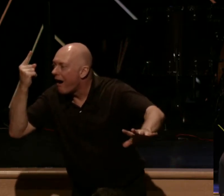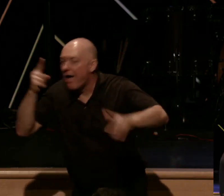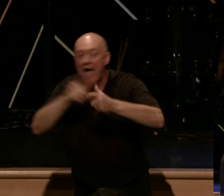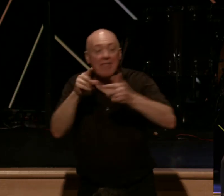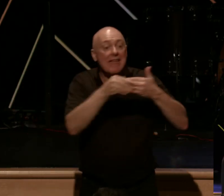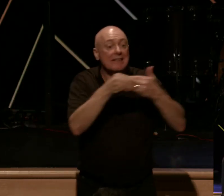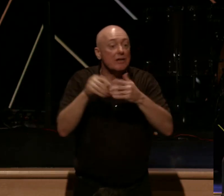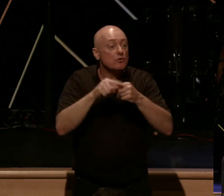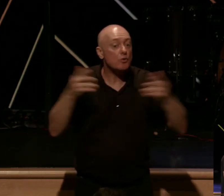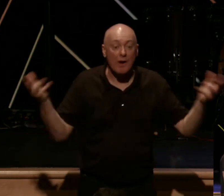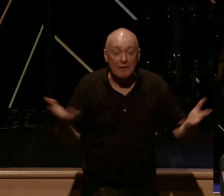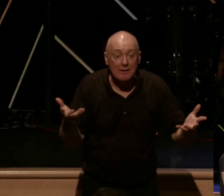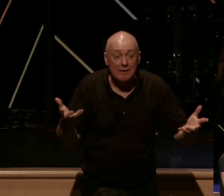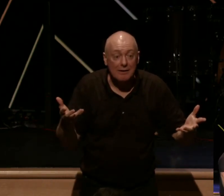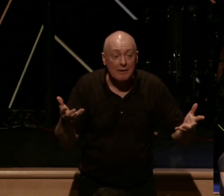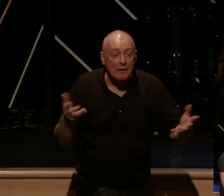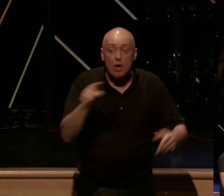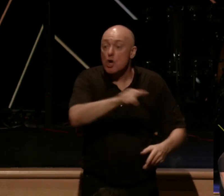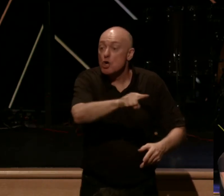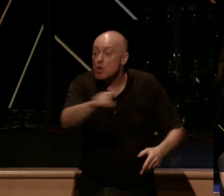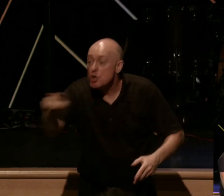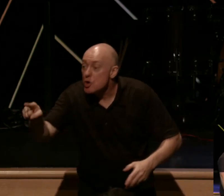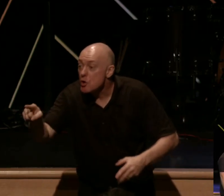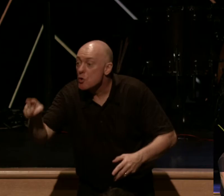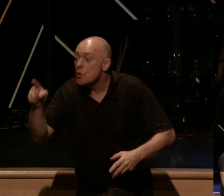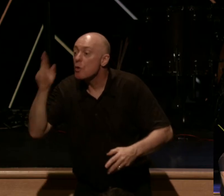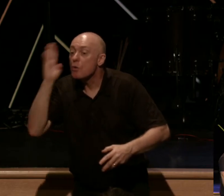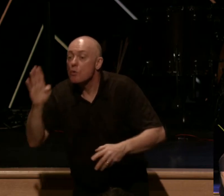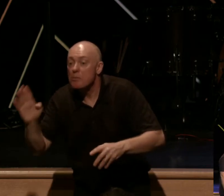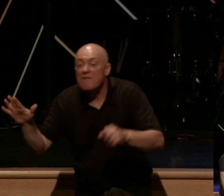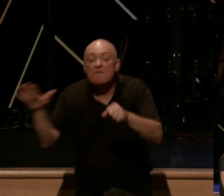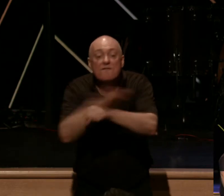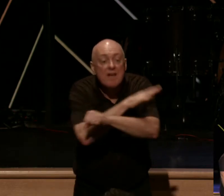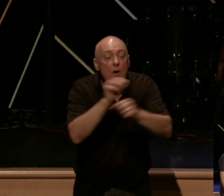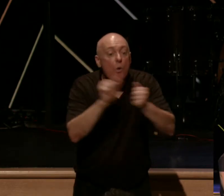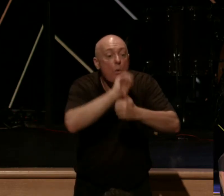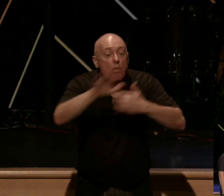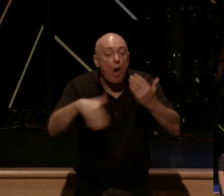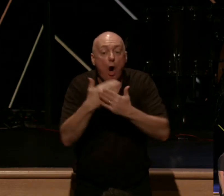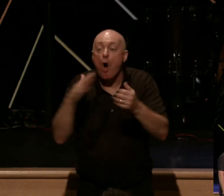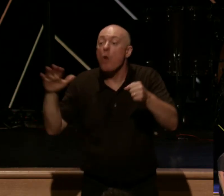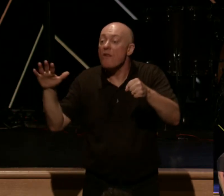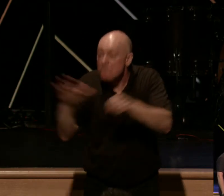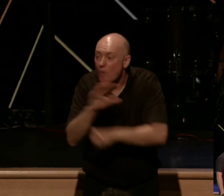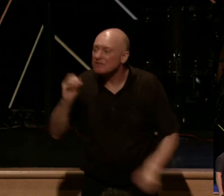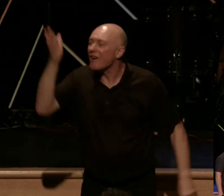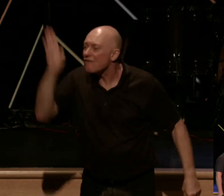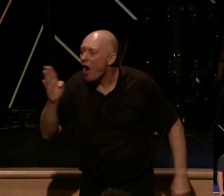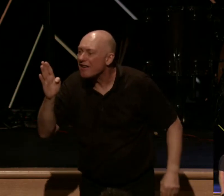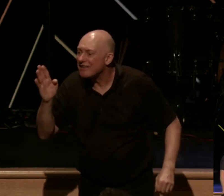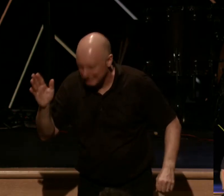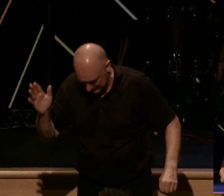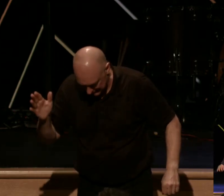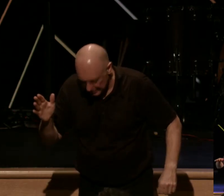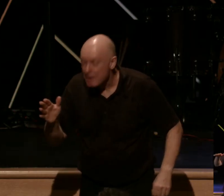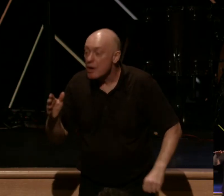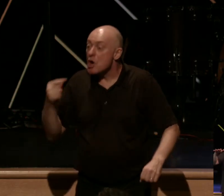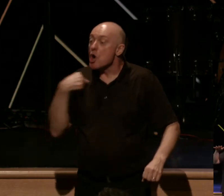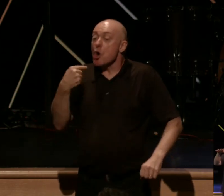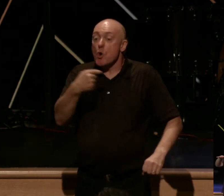this, that you may be filled with all the fullness of God. That we would be under